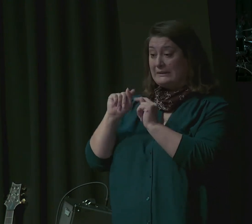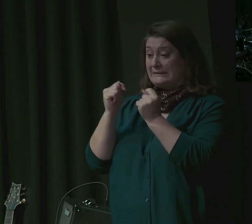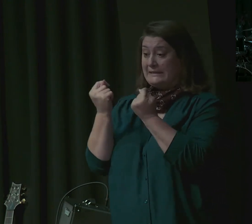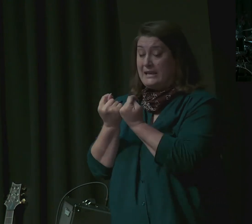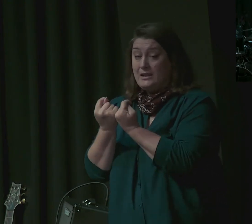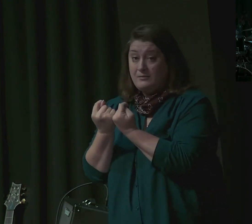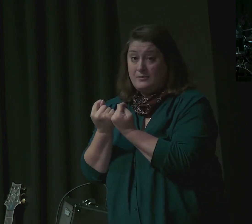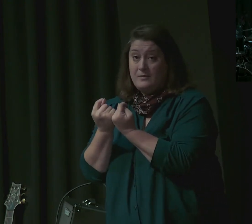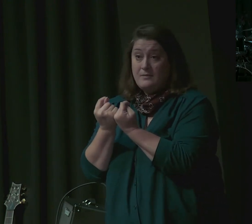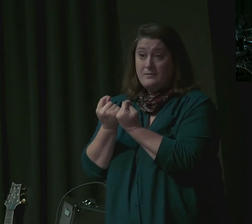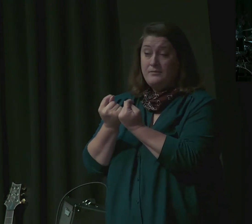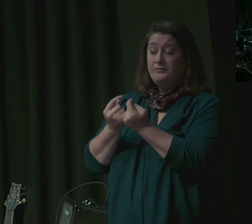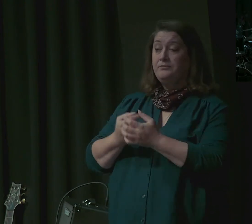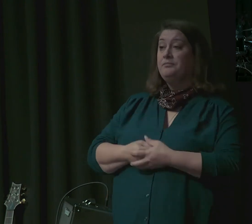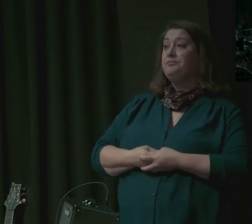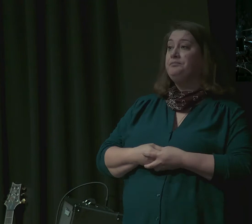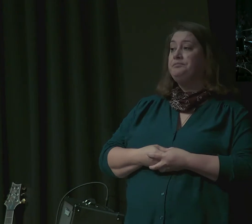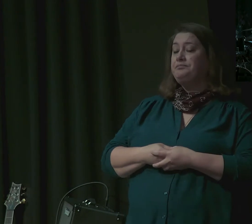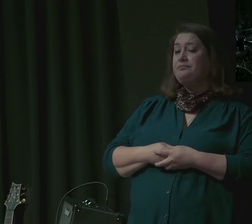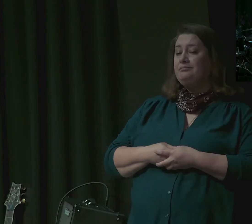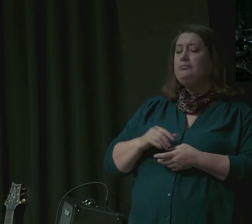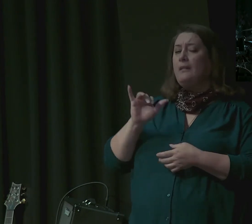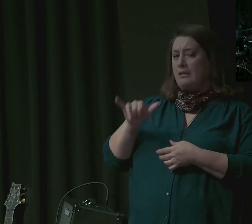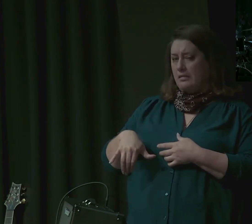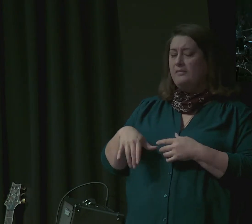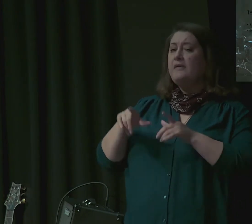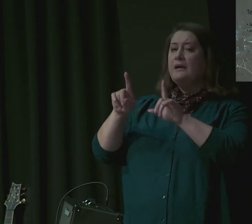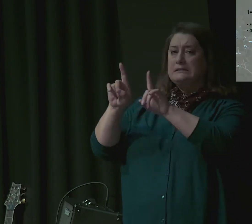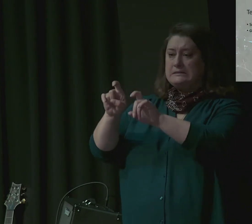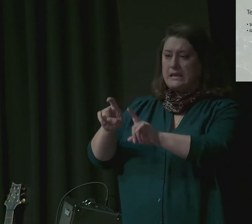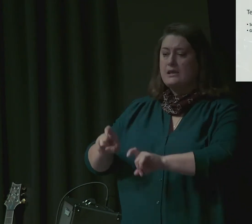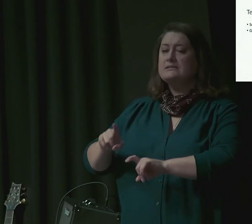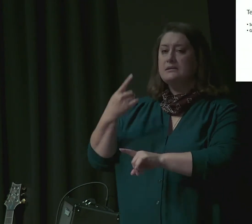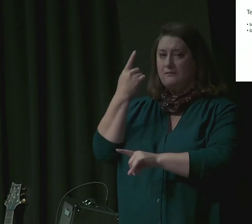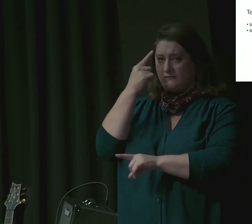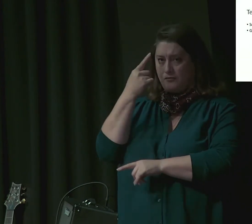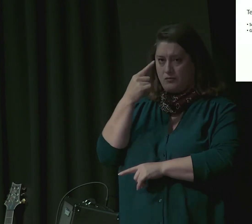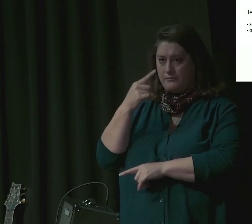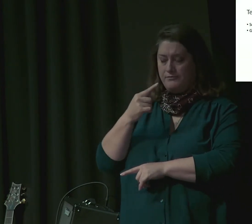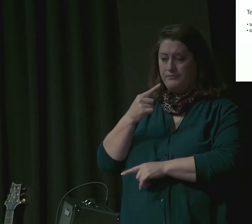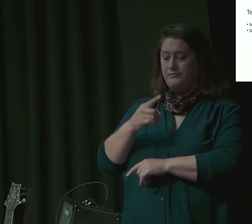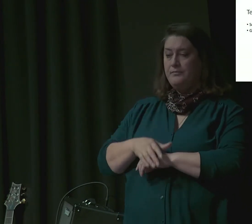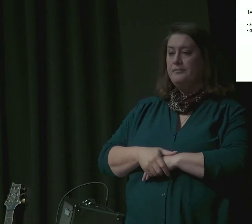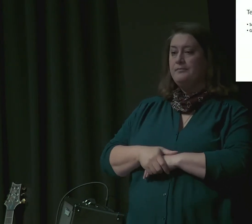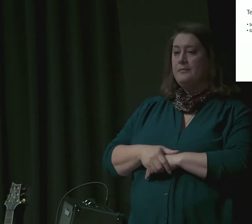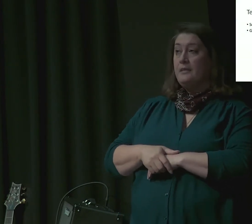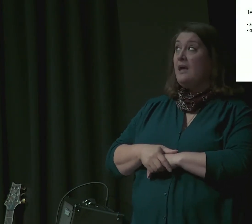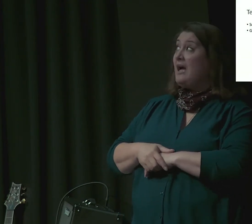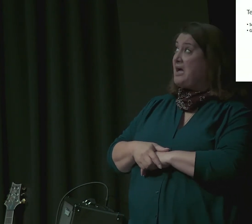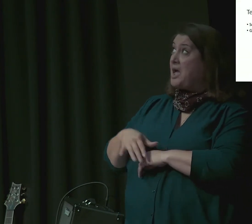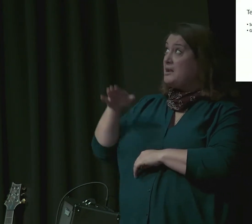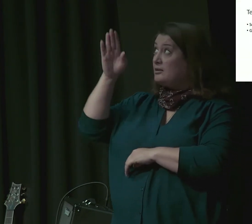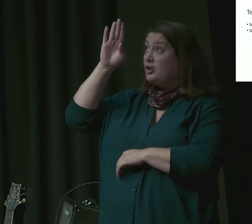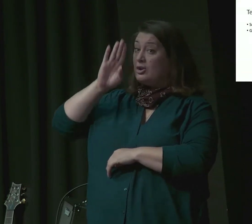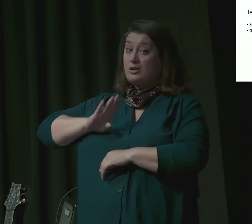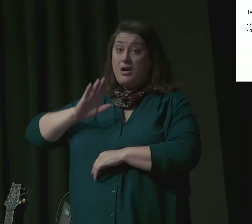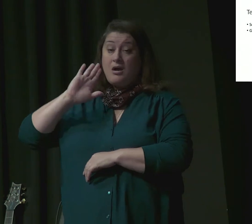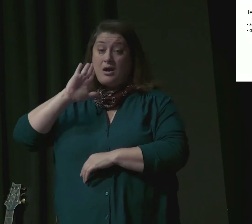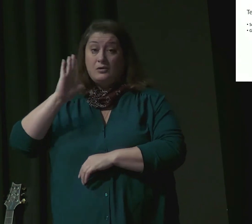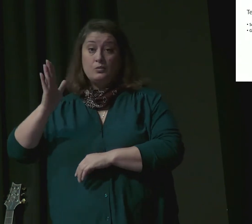This is the kind of testing we most often face from God. Pretty rare that God sits down, hands you a